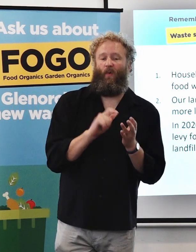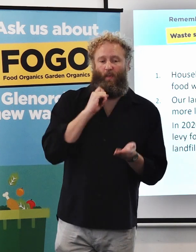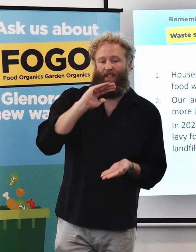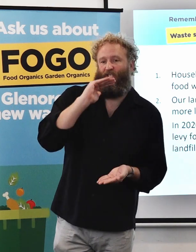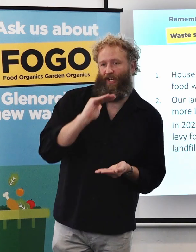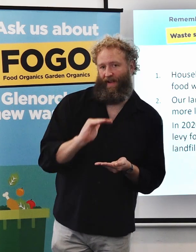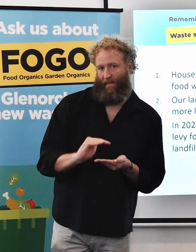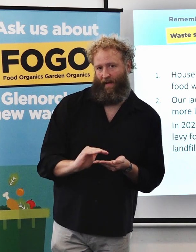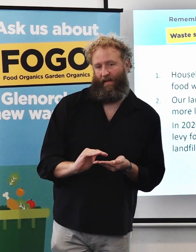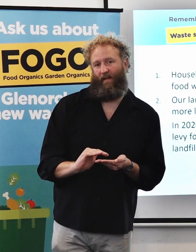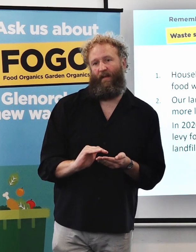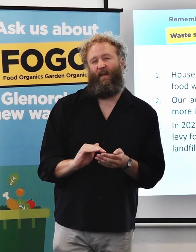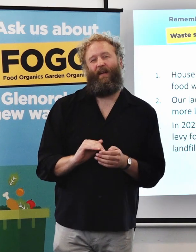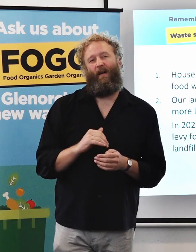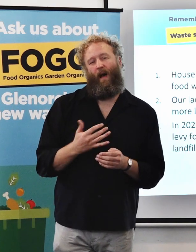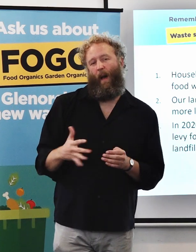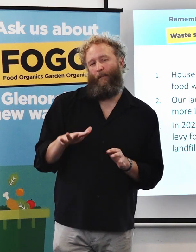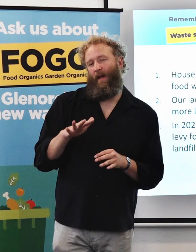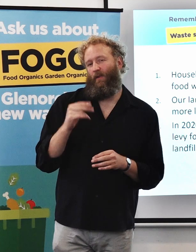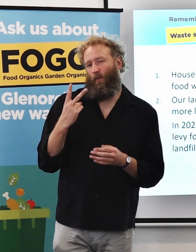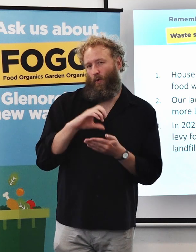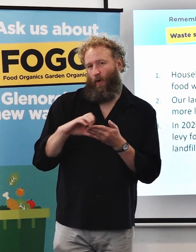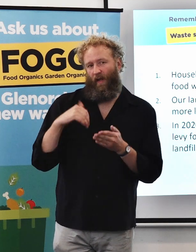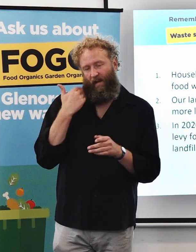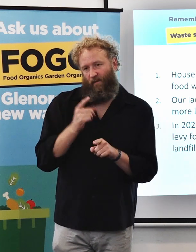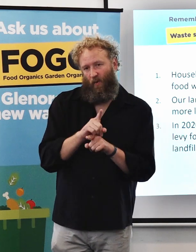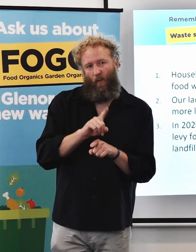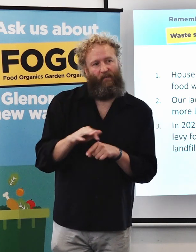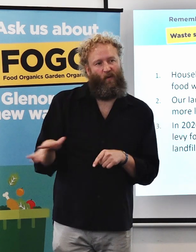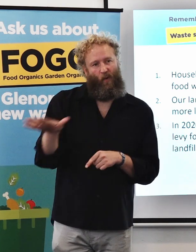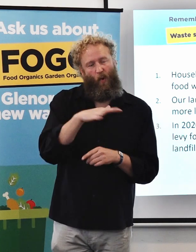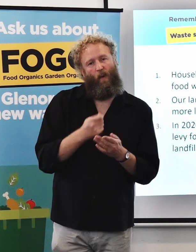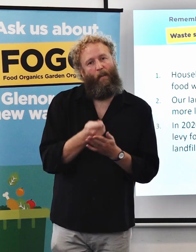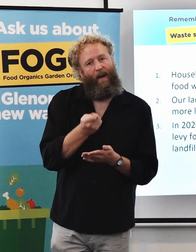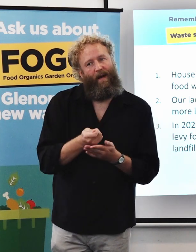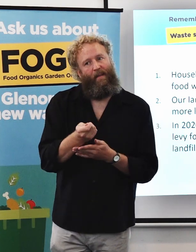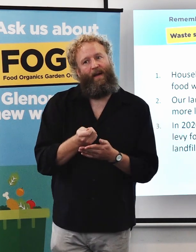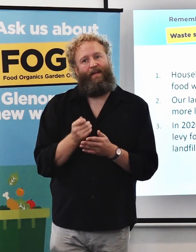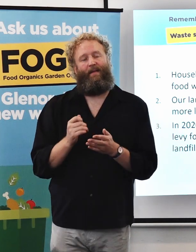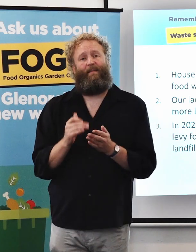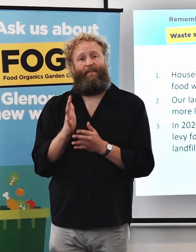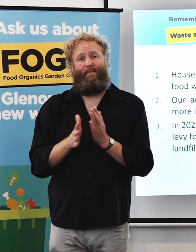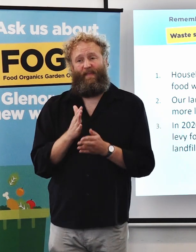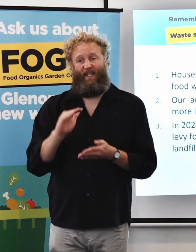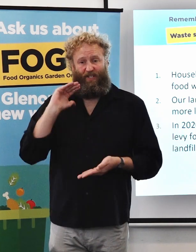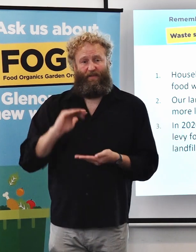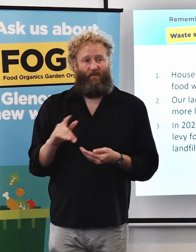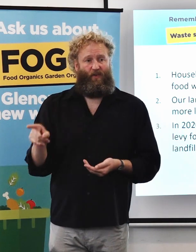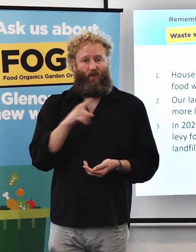that's going to be a very cheap way for you to take food and garden organics out of your household waste bin and have it, like I